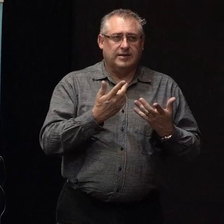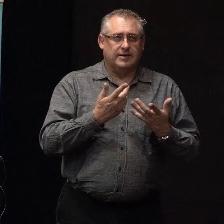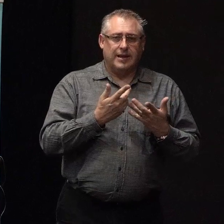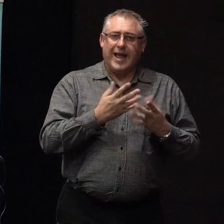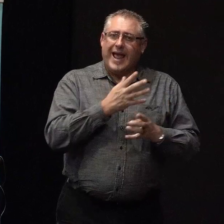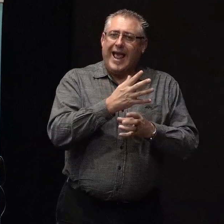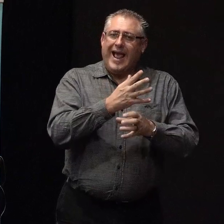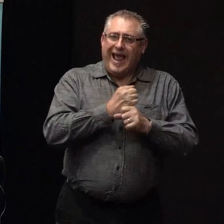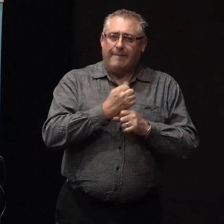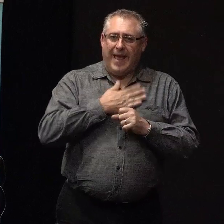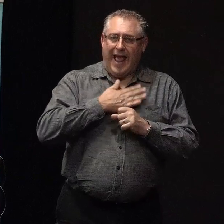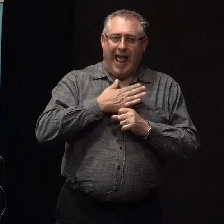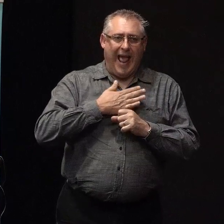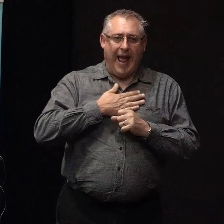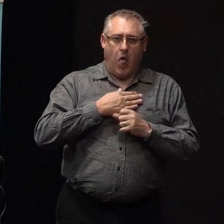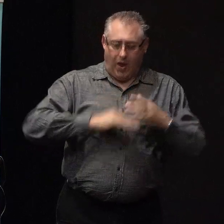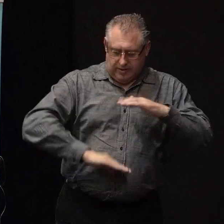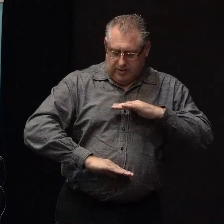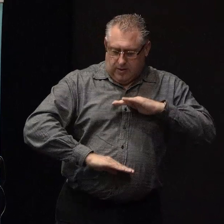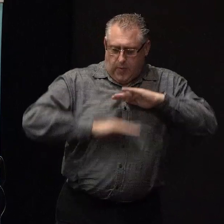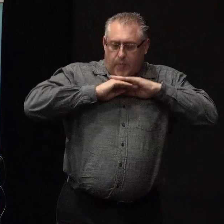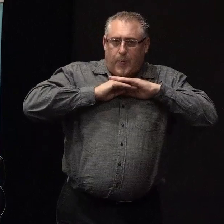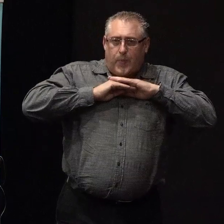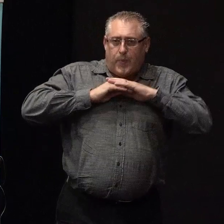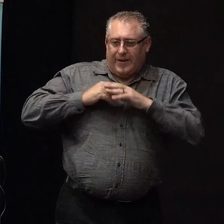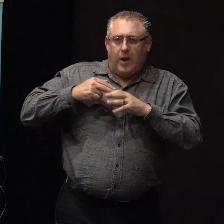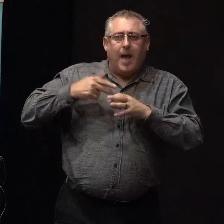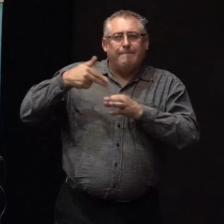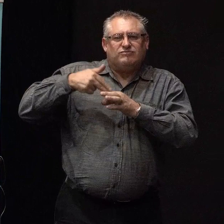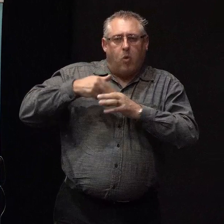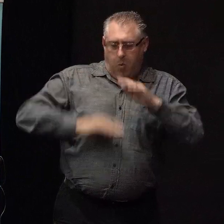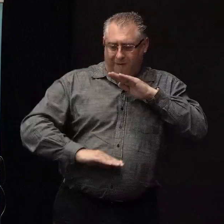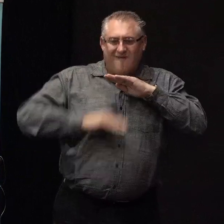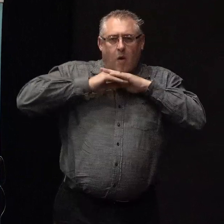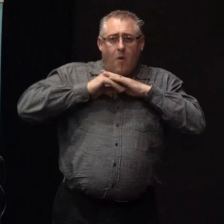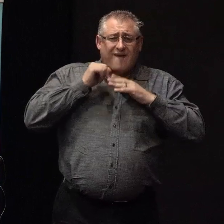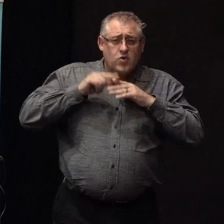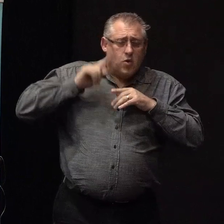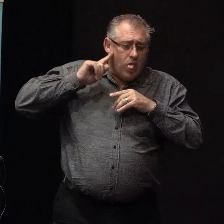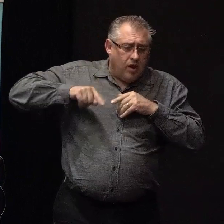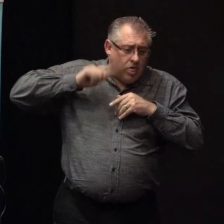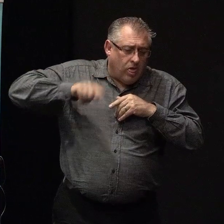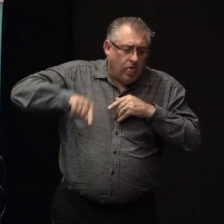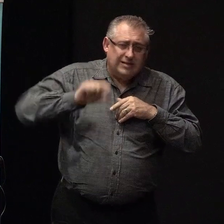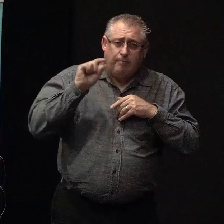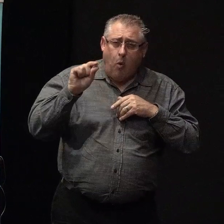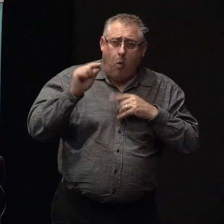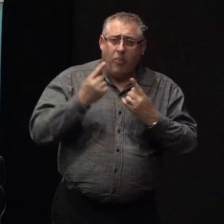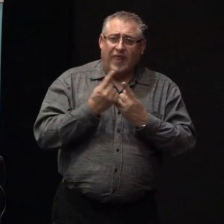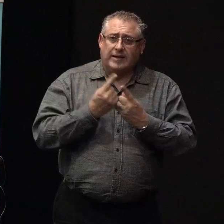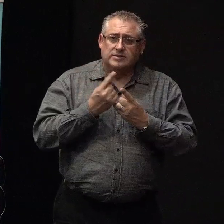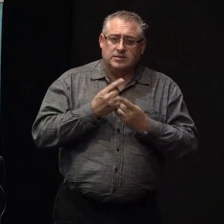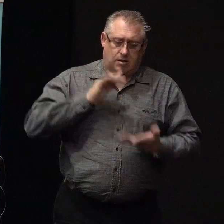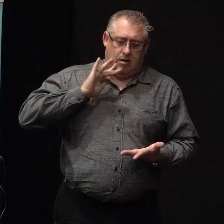metaphorical petrol tanks full. So if you are neglecting these little things, then you're